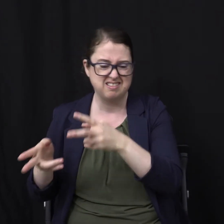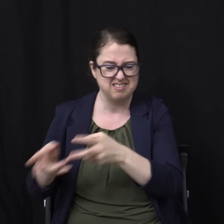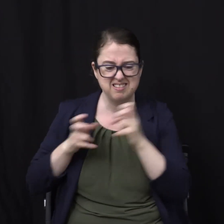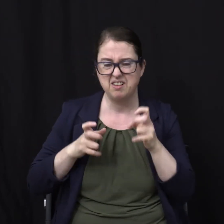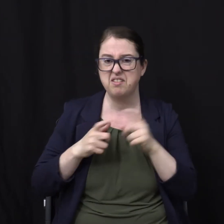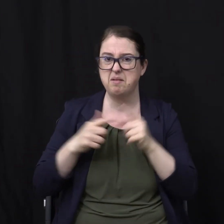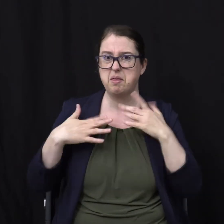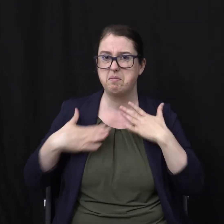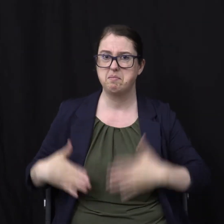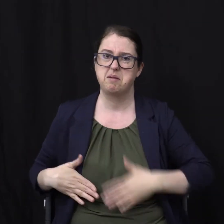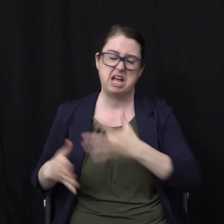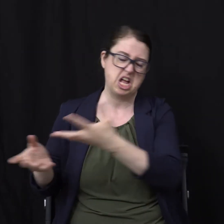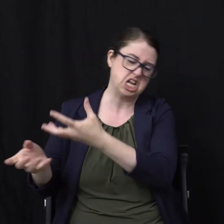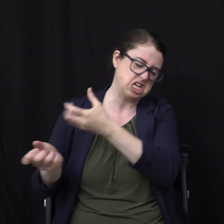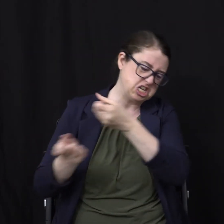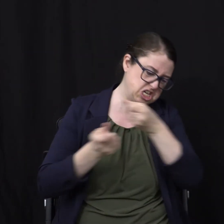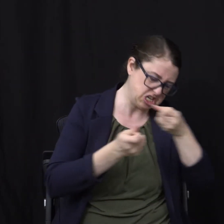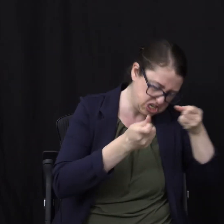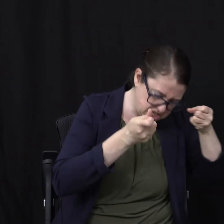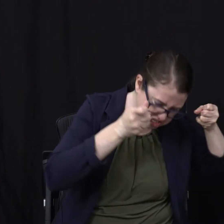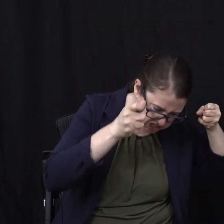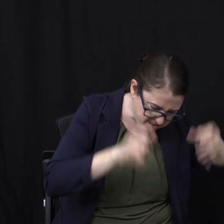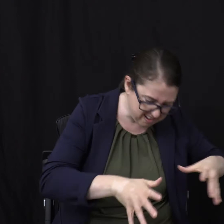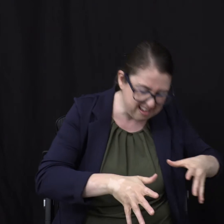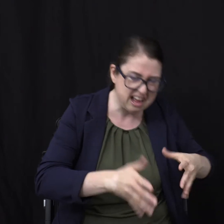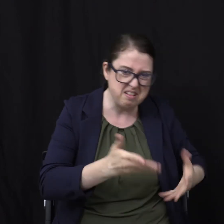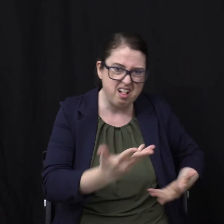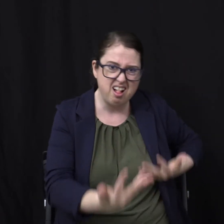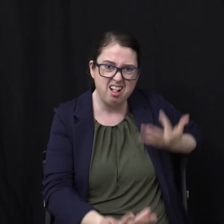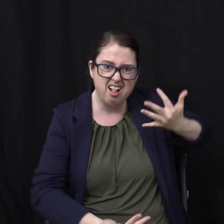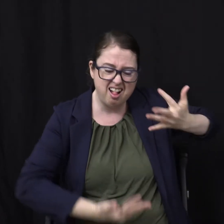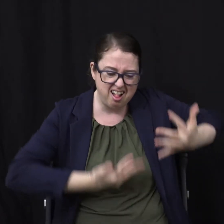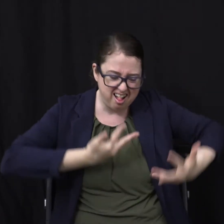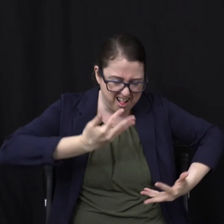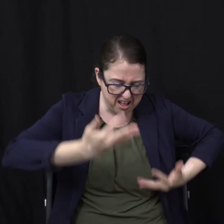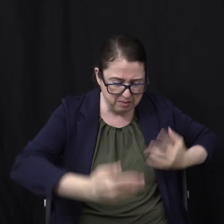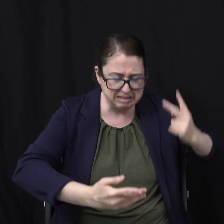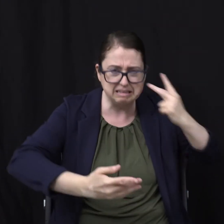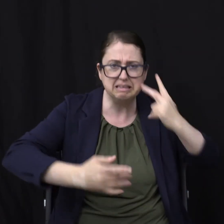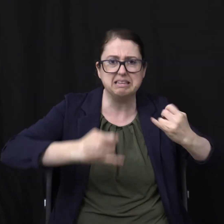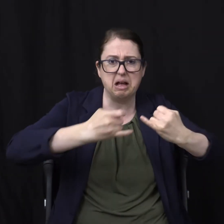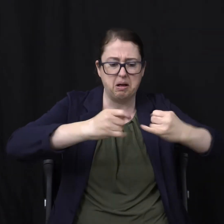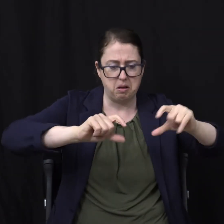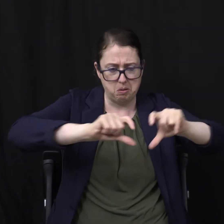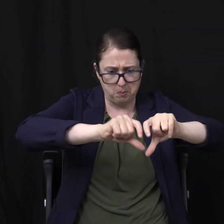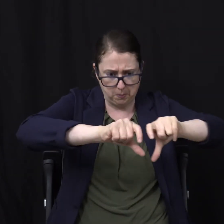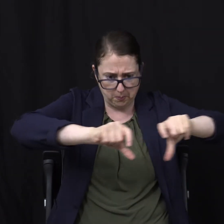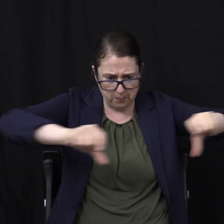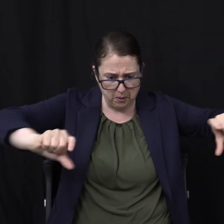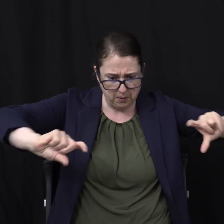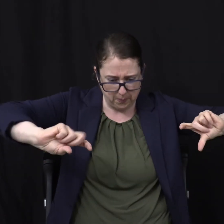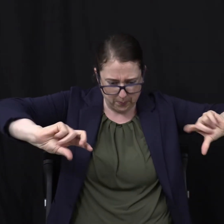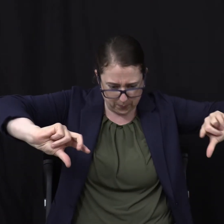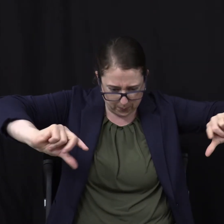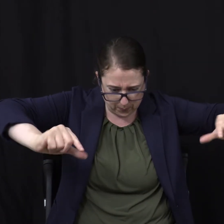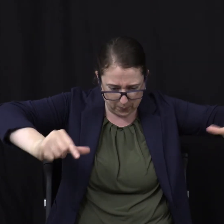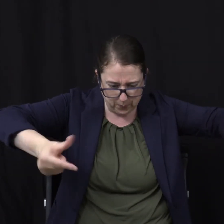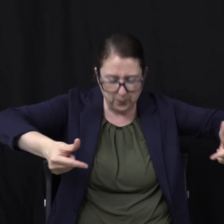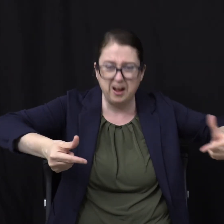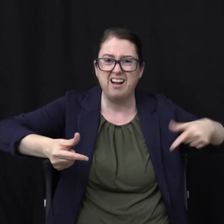Dragged down to where There are rotisseries Steaks and other methods Of barbecuing the souls of